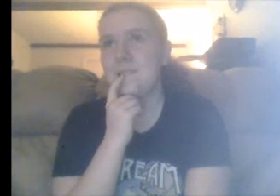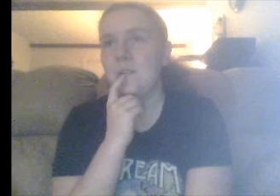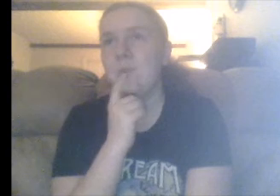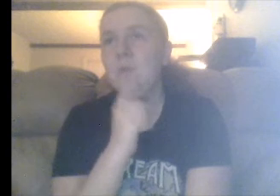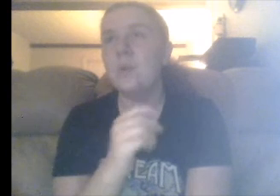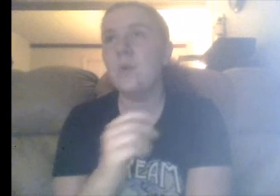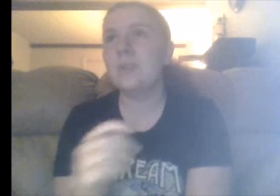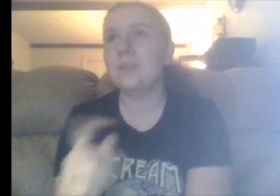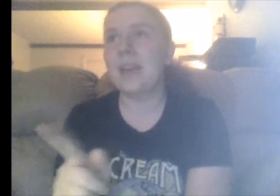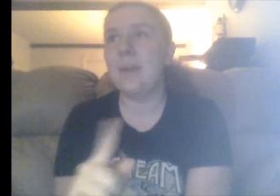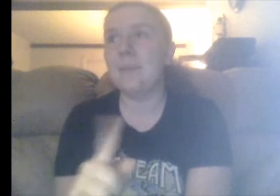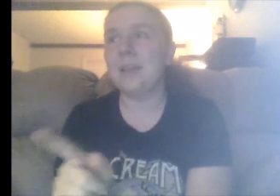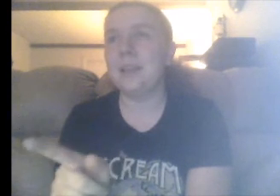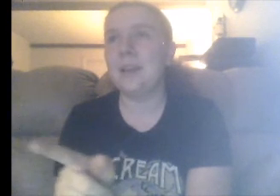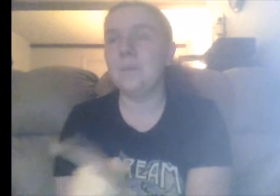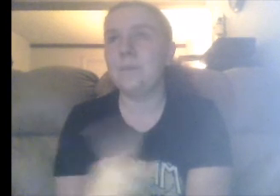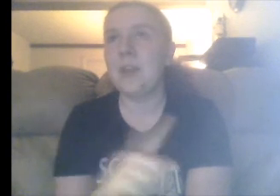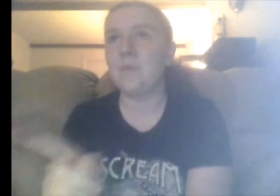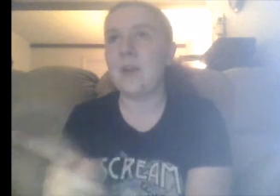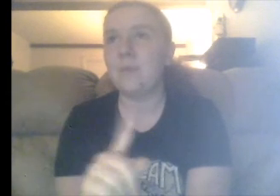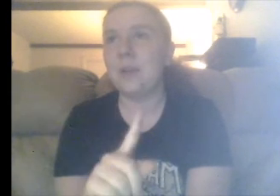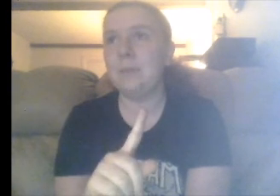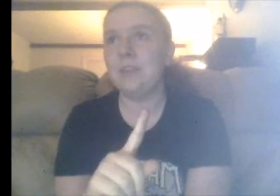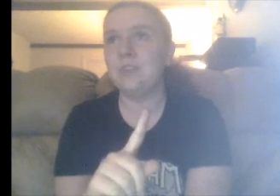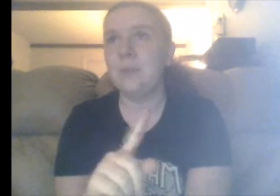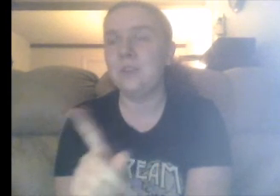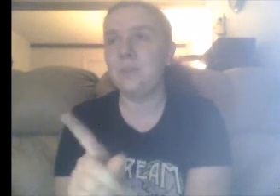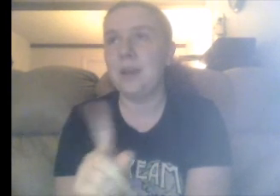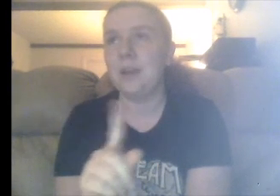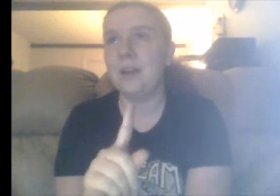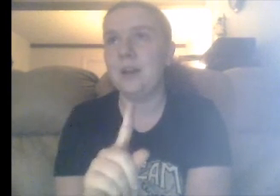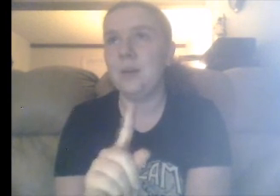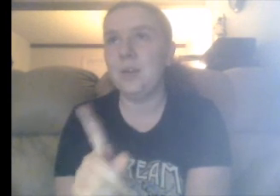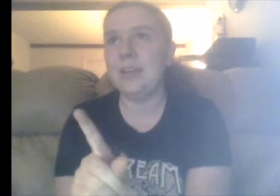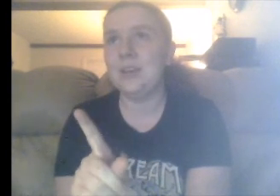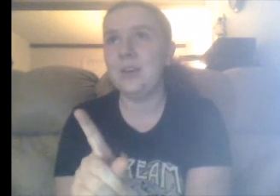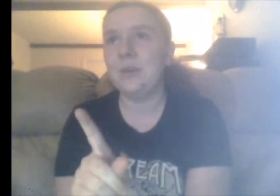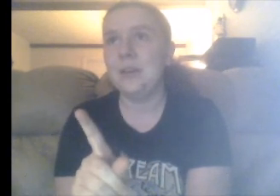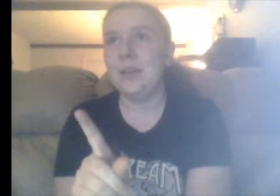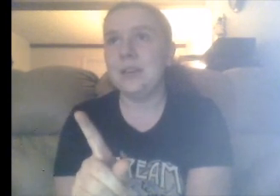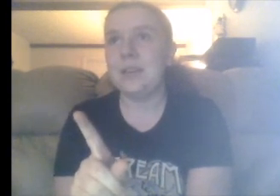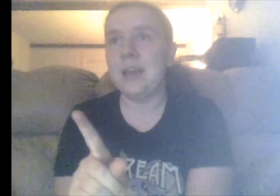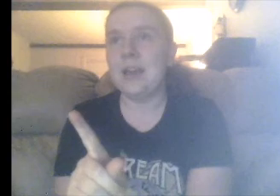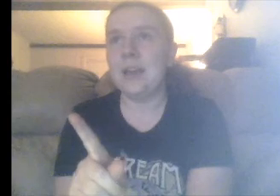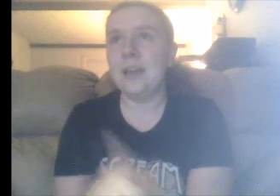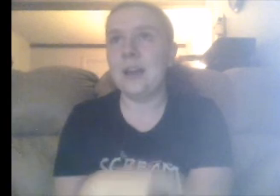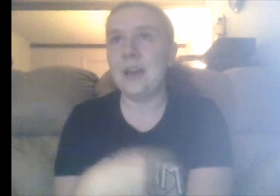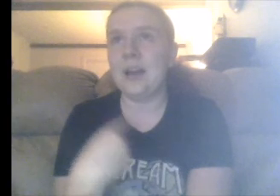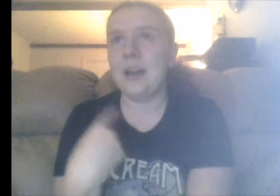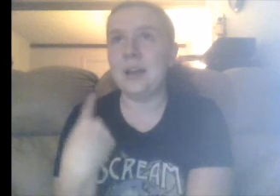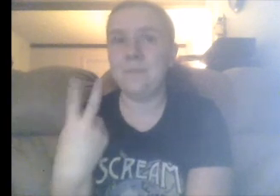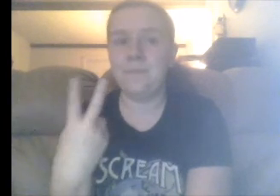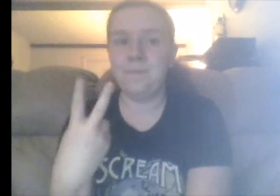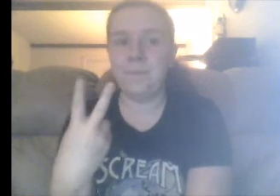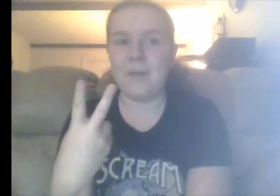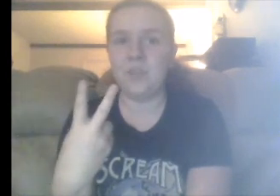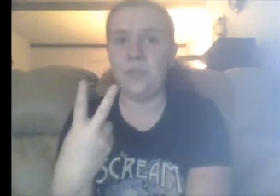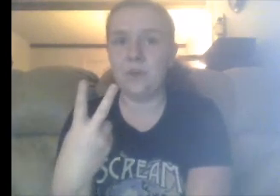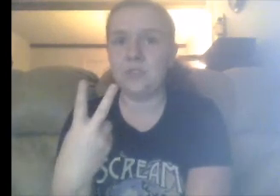we won't know what's gonna happen at the battle five-way elimination match but all I know that I'm gonna have two votes